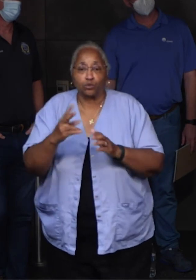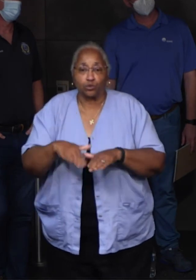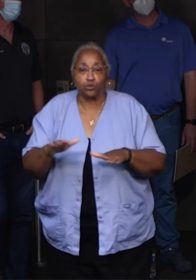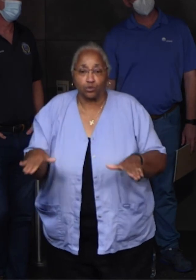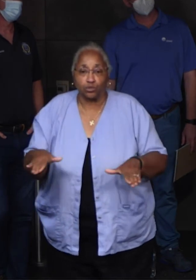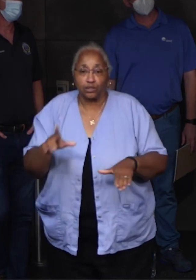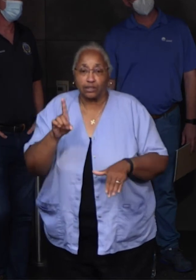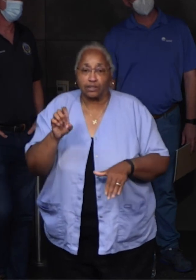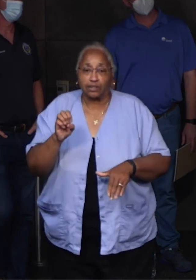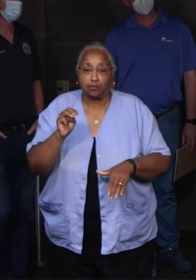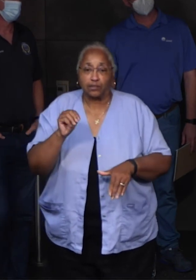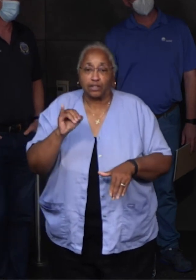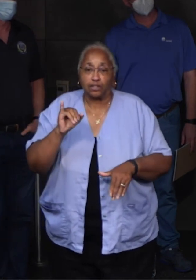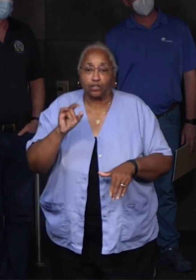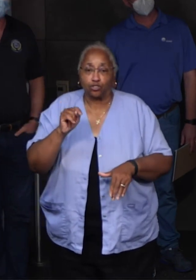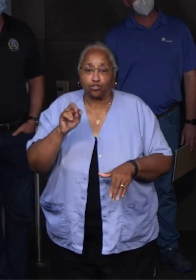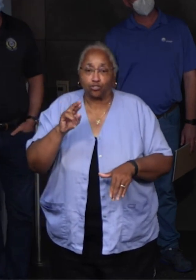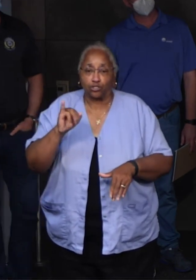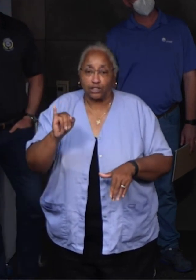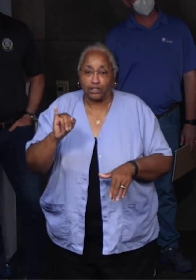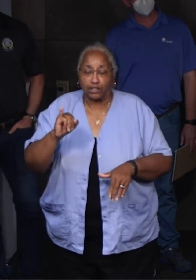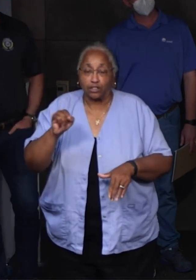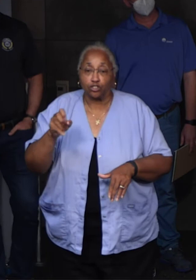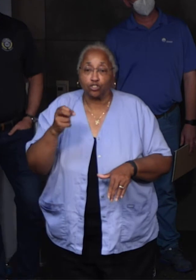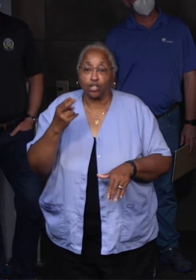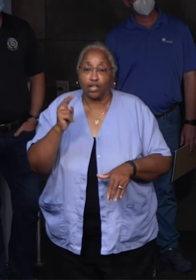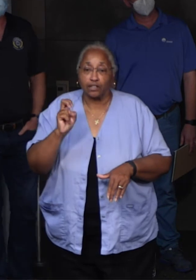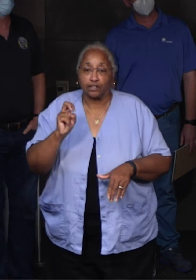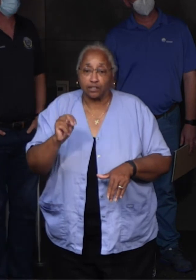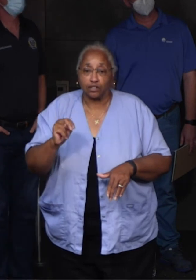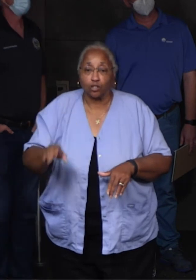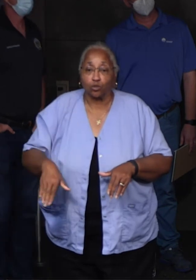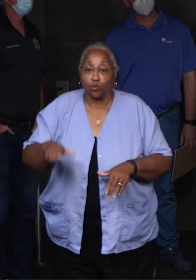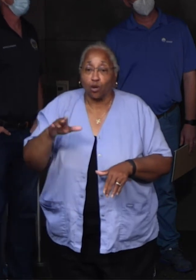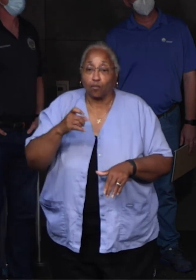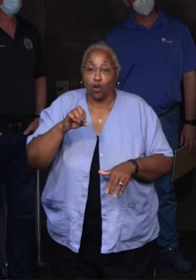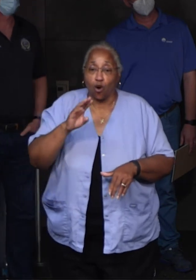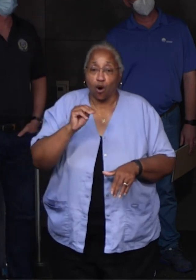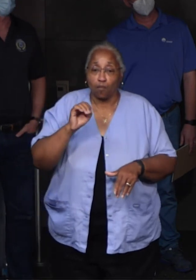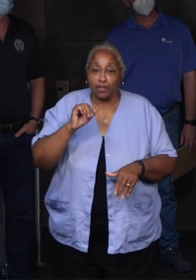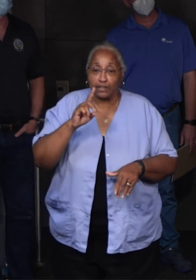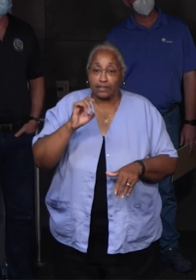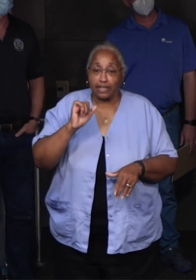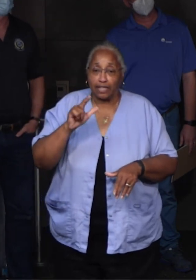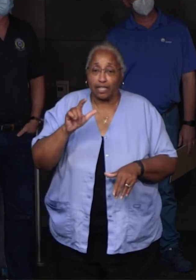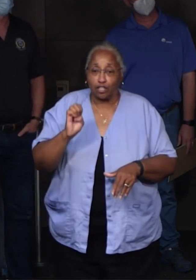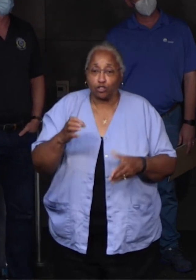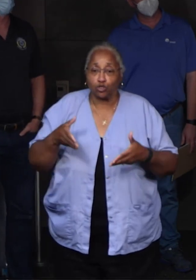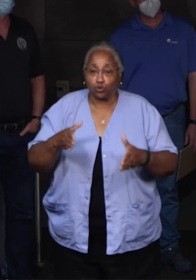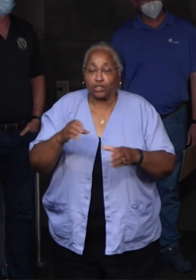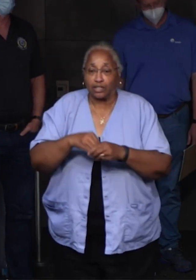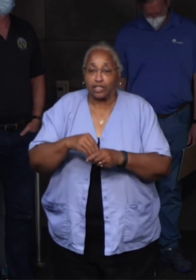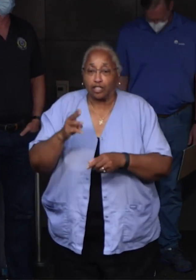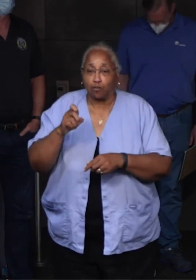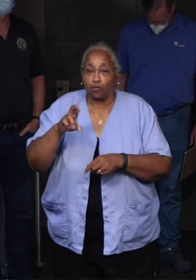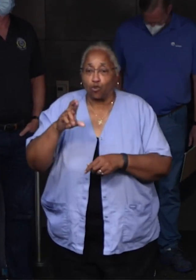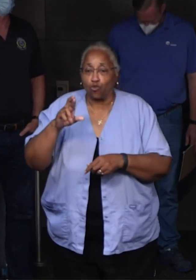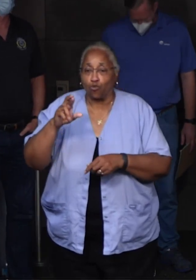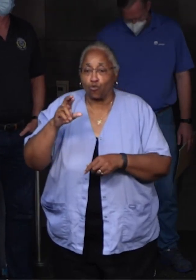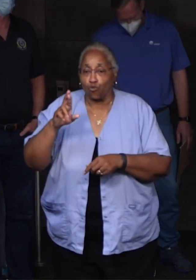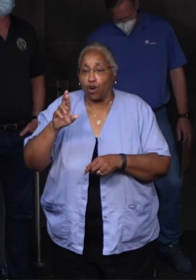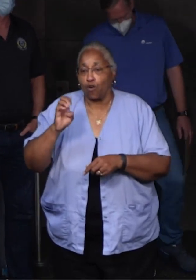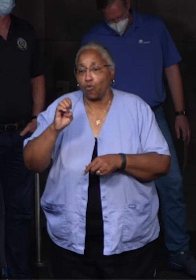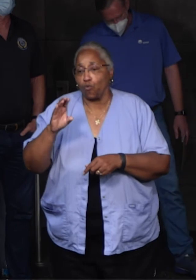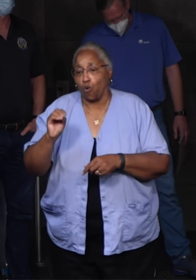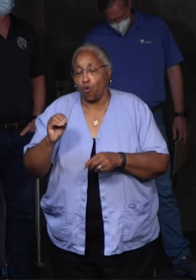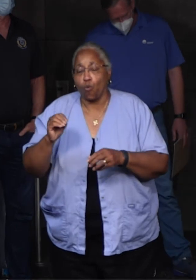Demetri Johnson. She grew up on Commodale Street, Marrero. She was a wonderful person. If you ever met her,